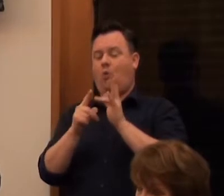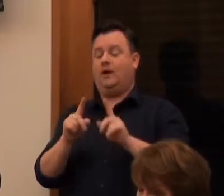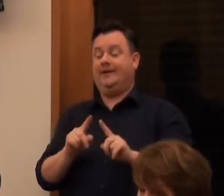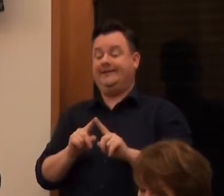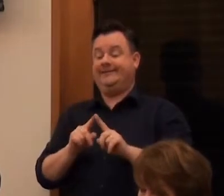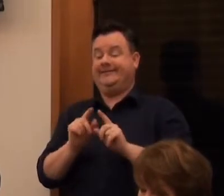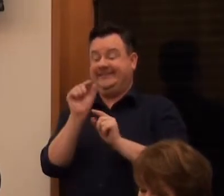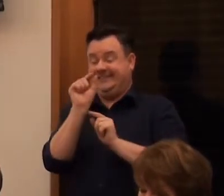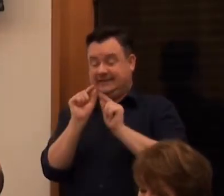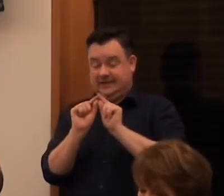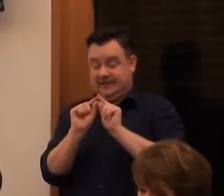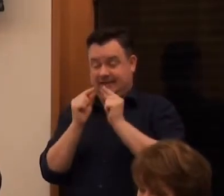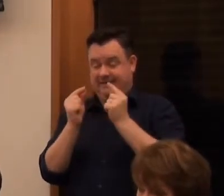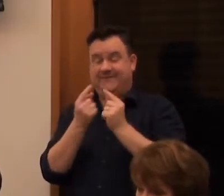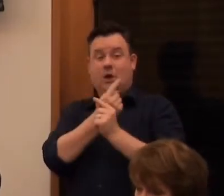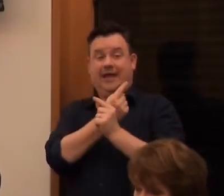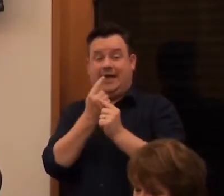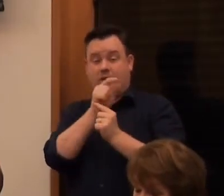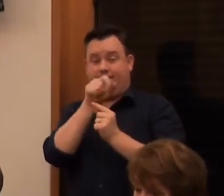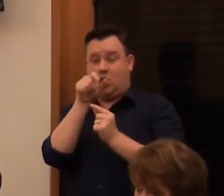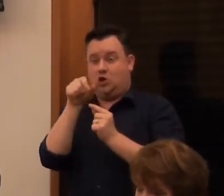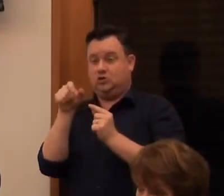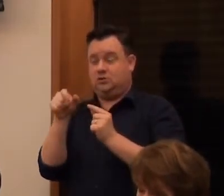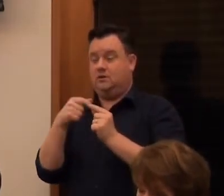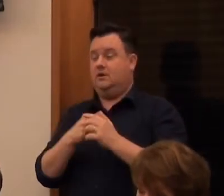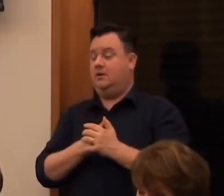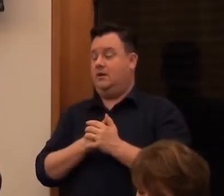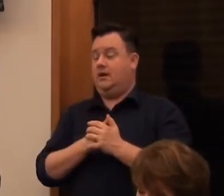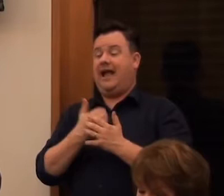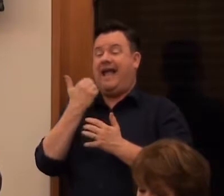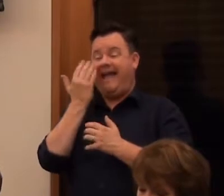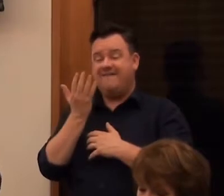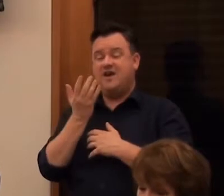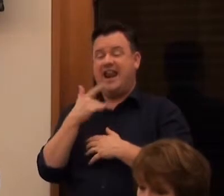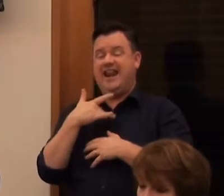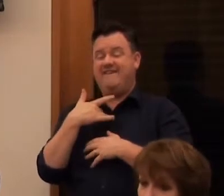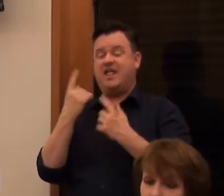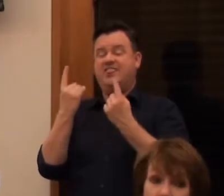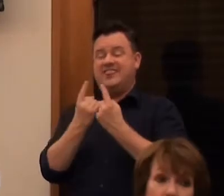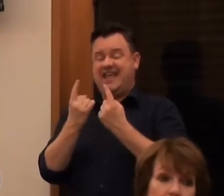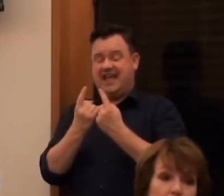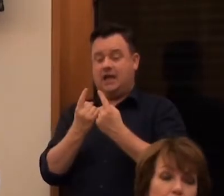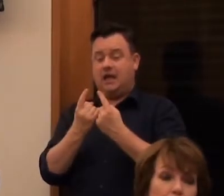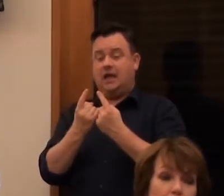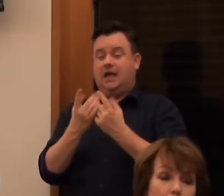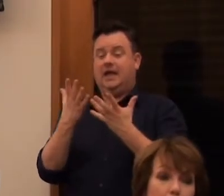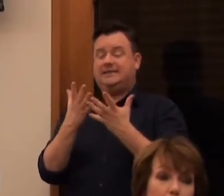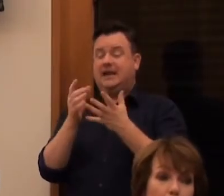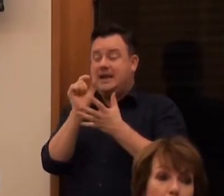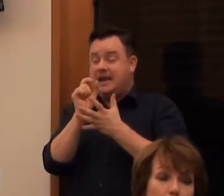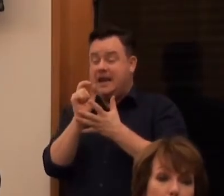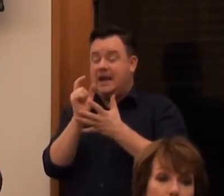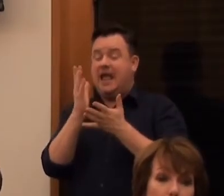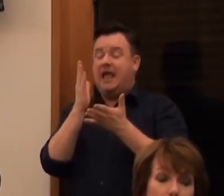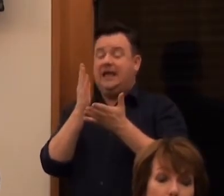there is between... Not only every person. Every race. Every living thing on the planet is almost exactly the same